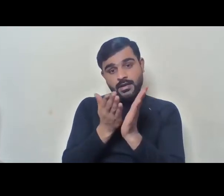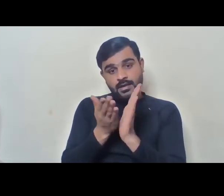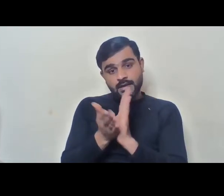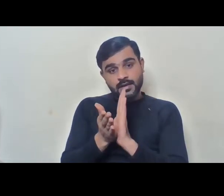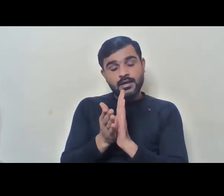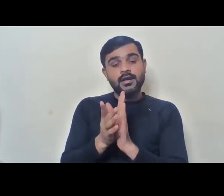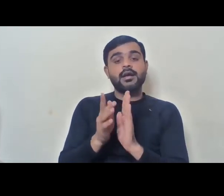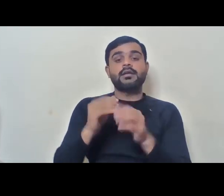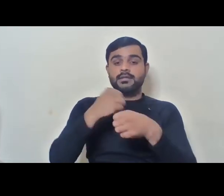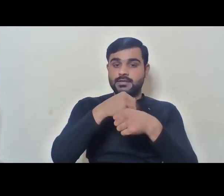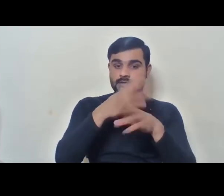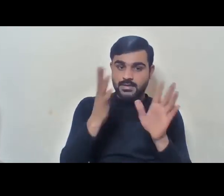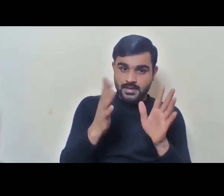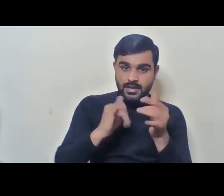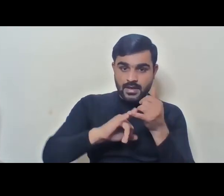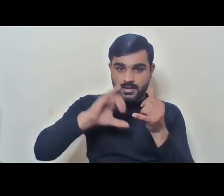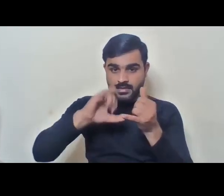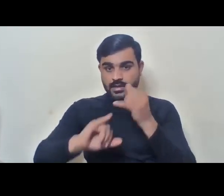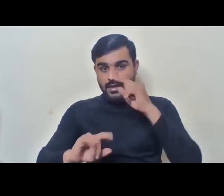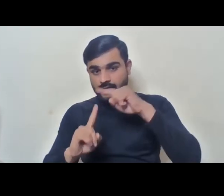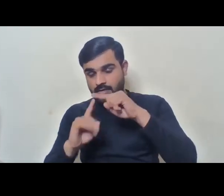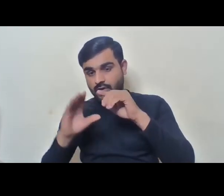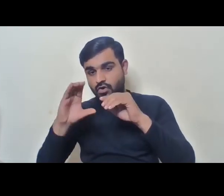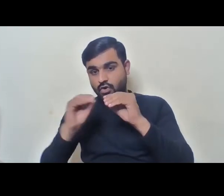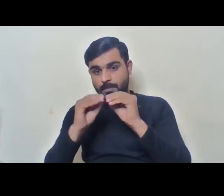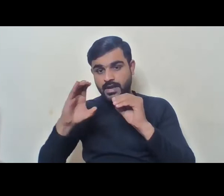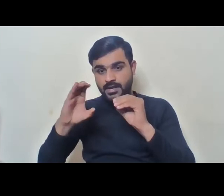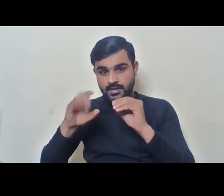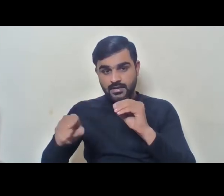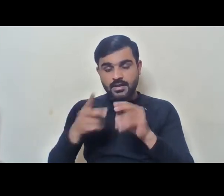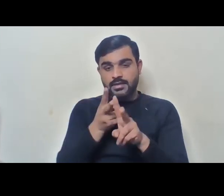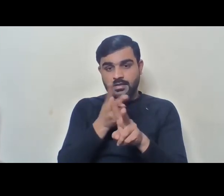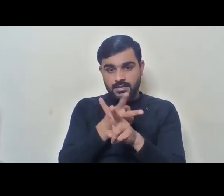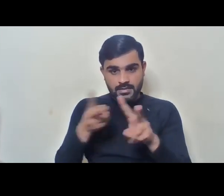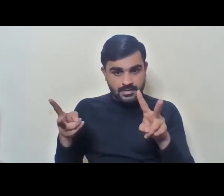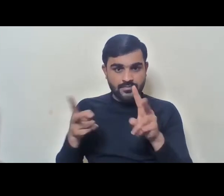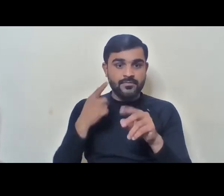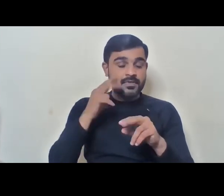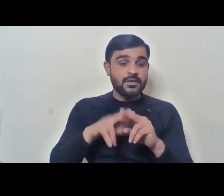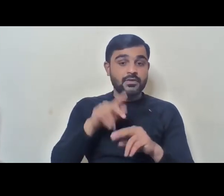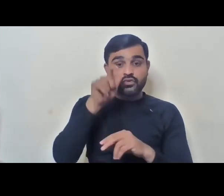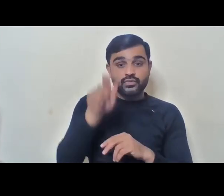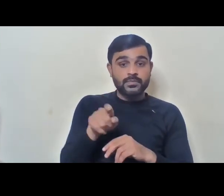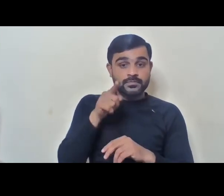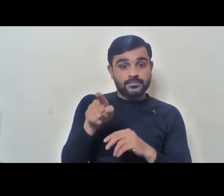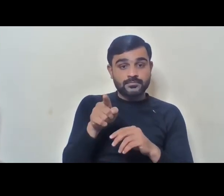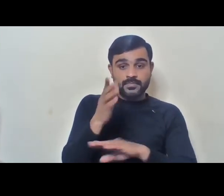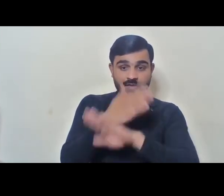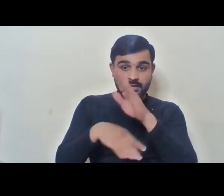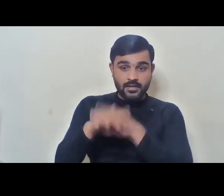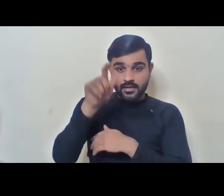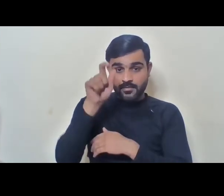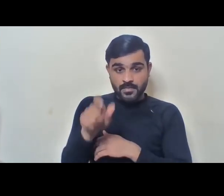general SC, ST, OBC, etc. So, if you are a disabled